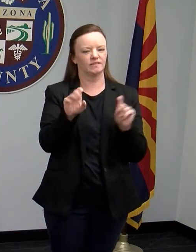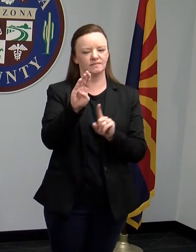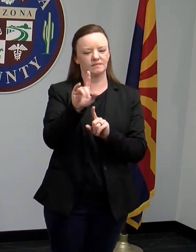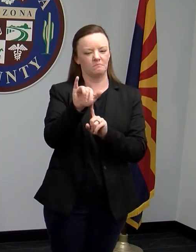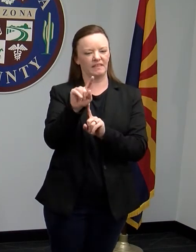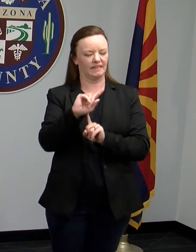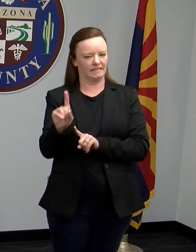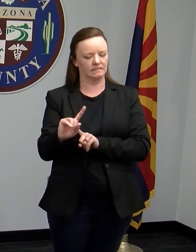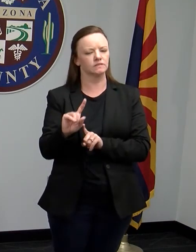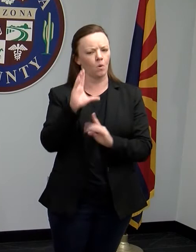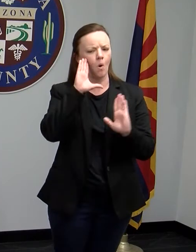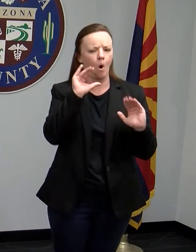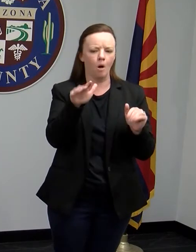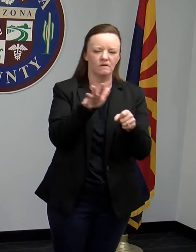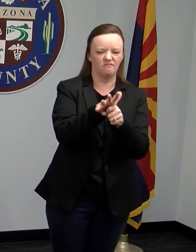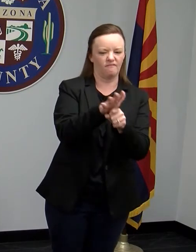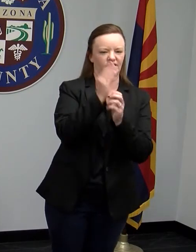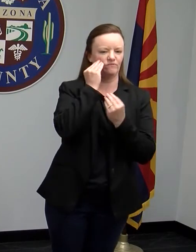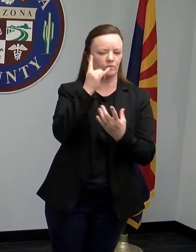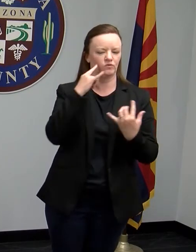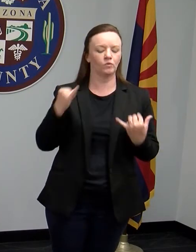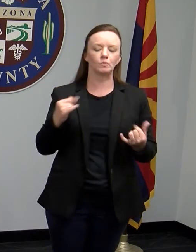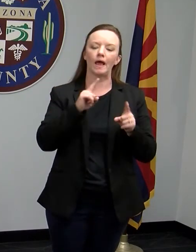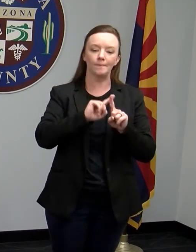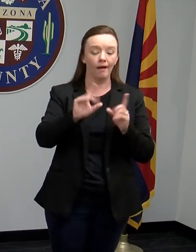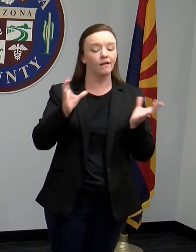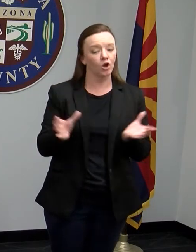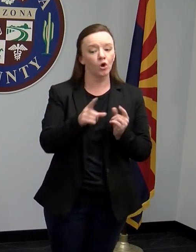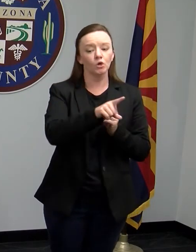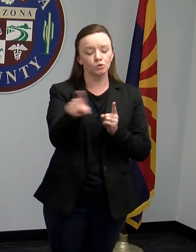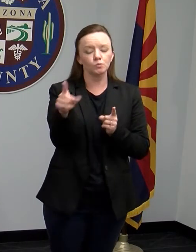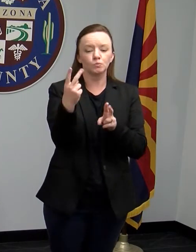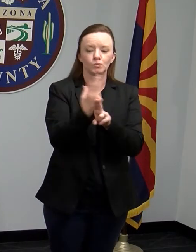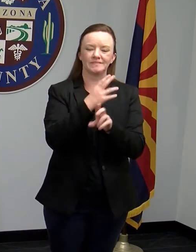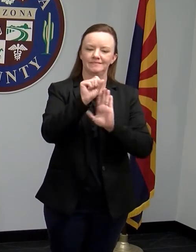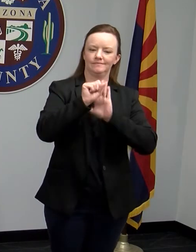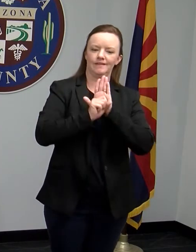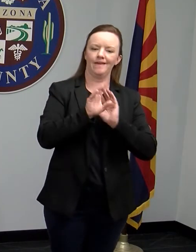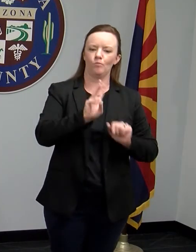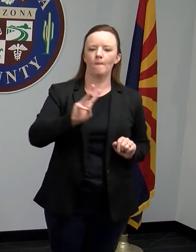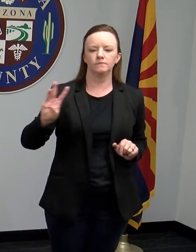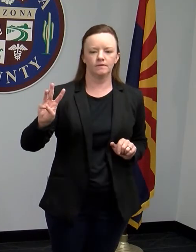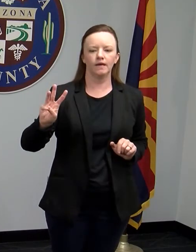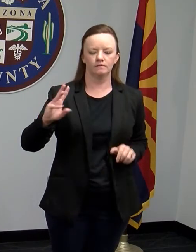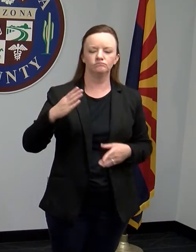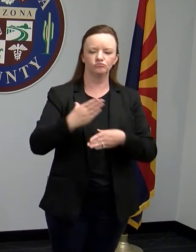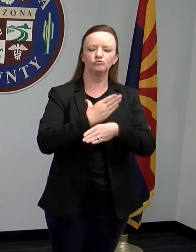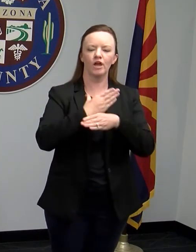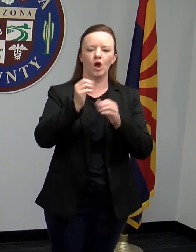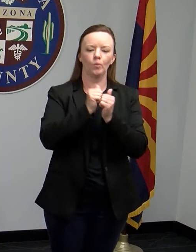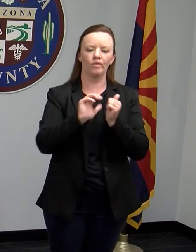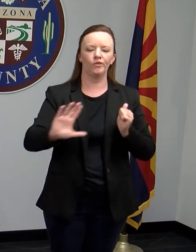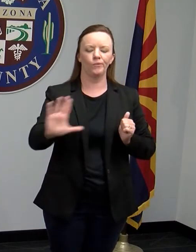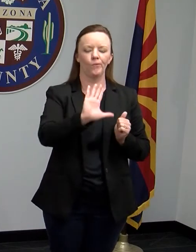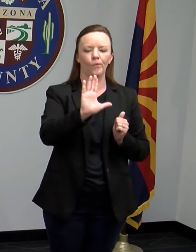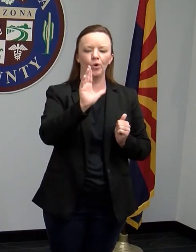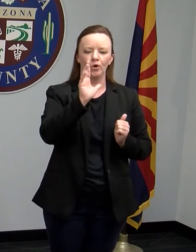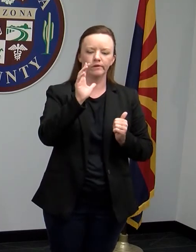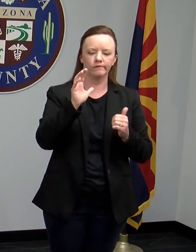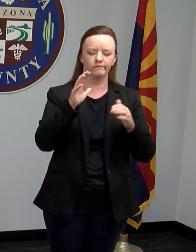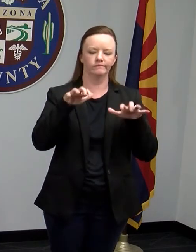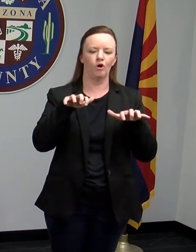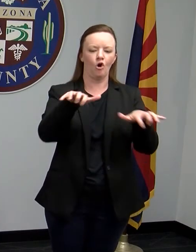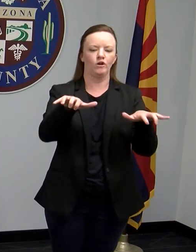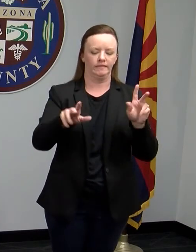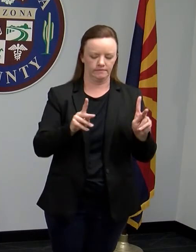I hope we've given you enough information today, but I certainly encourage you to go to that website and share that with your viewers, your readers, or your listeners.